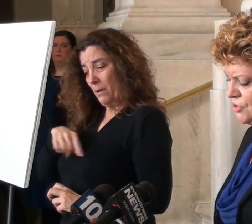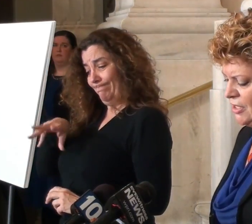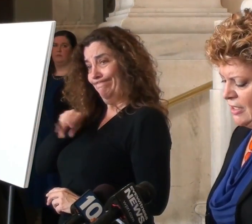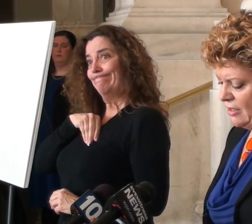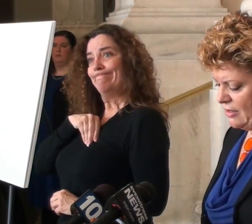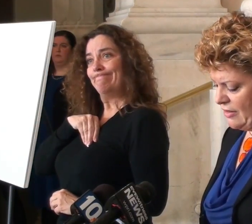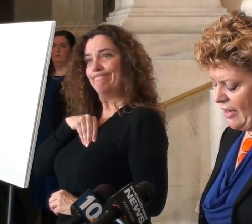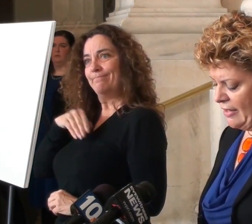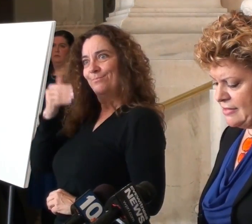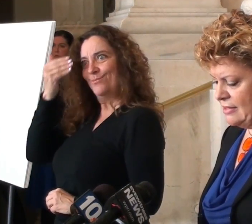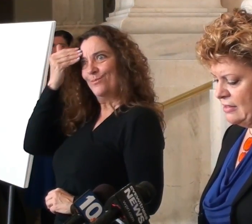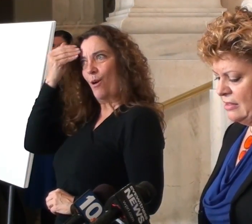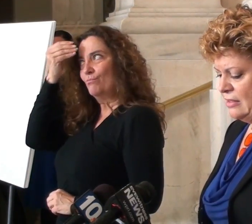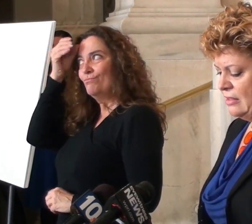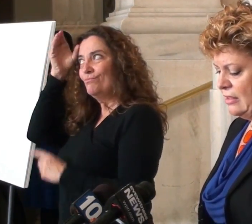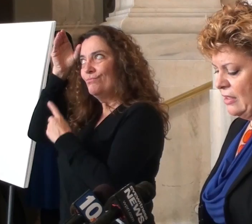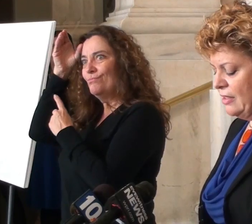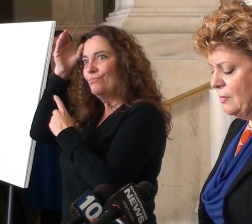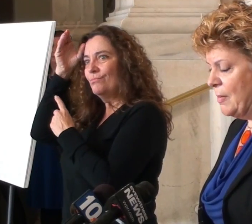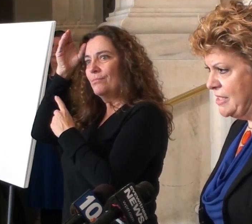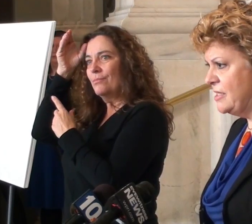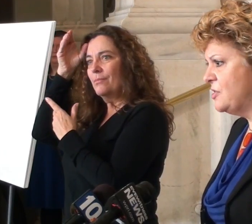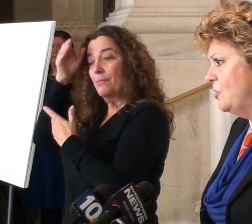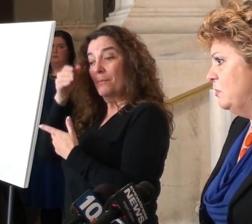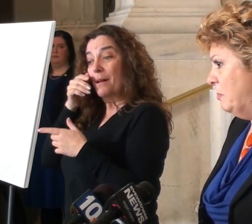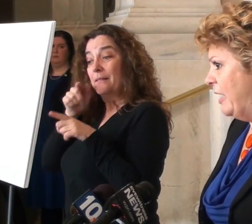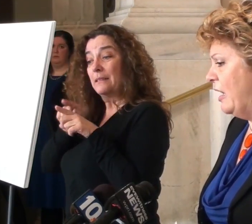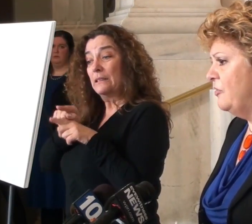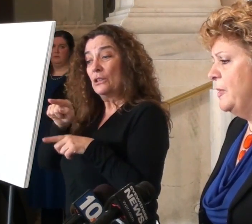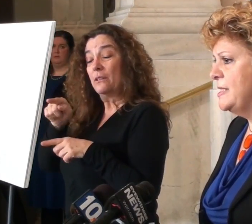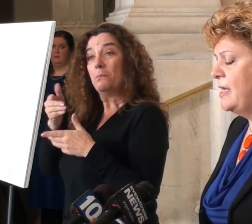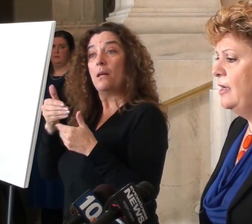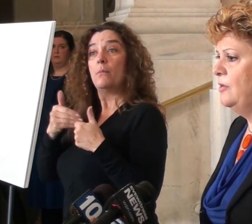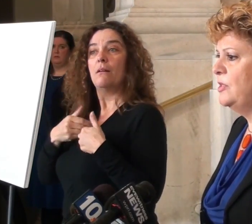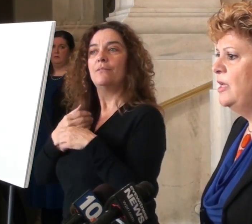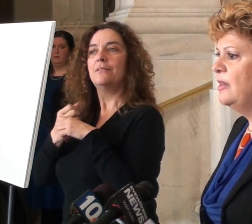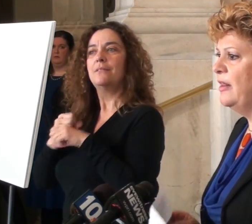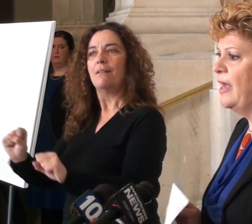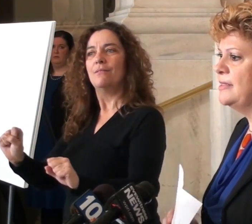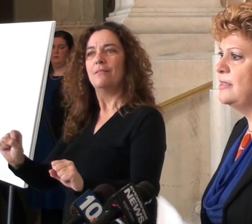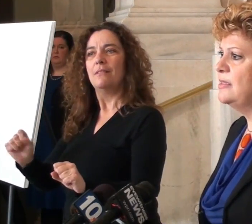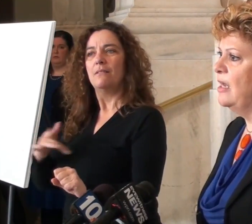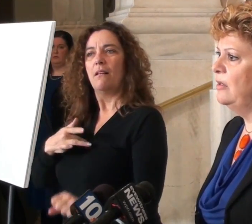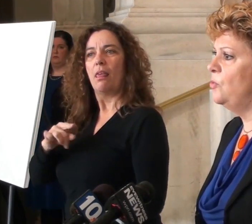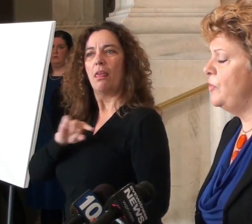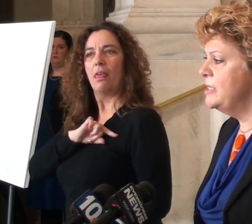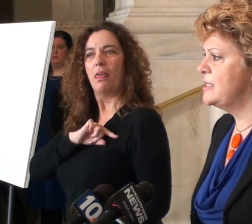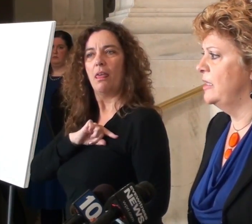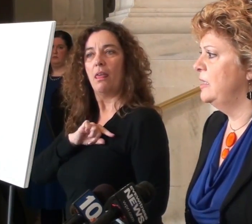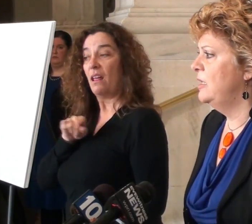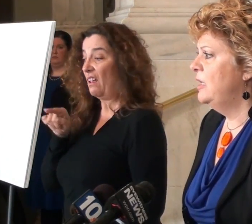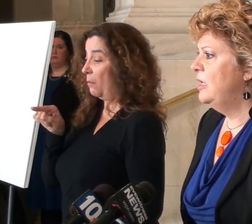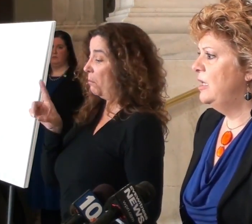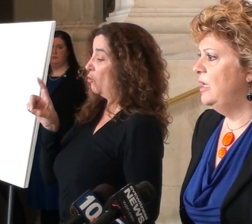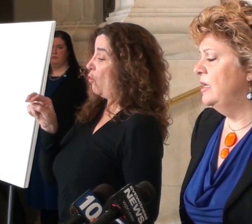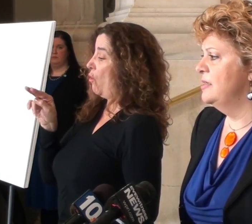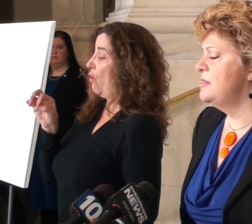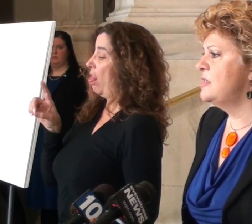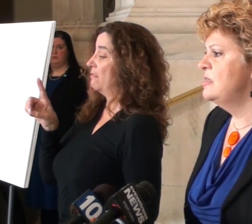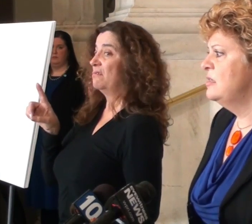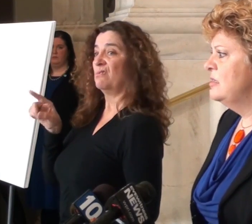the knowledge that my sister may have been saved. that Donald Greenslake